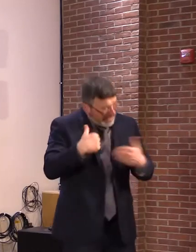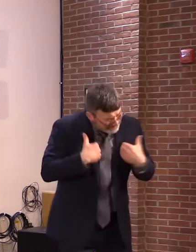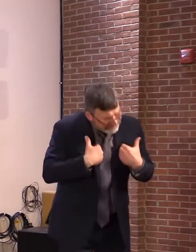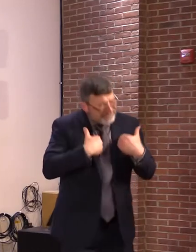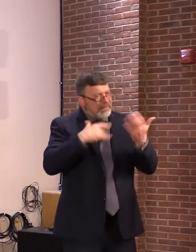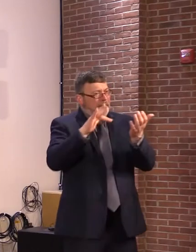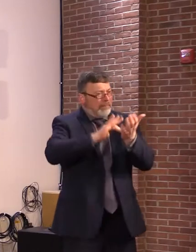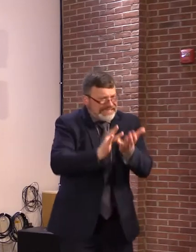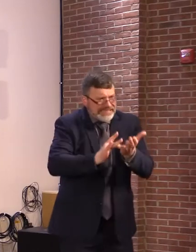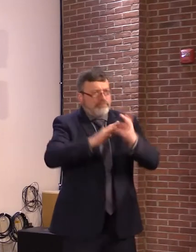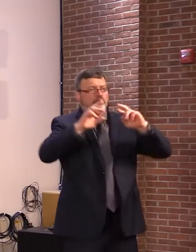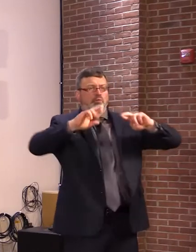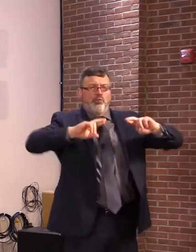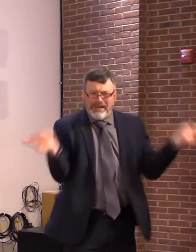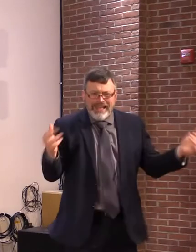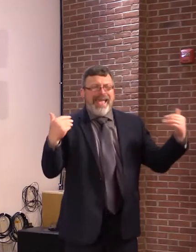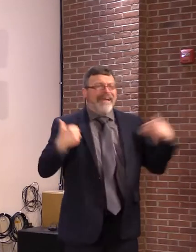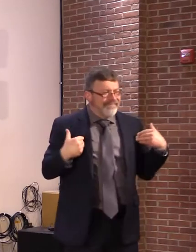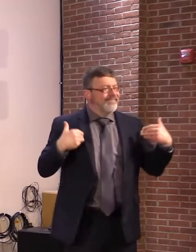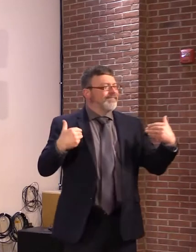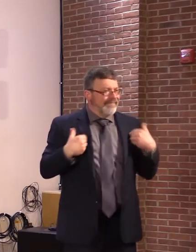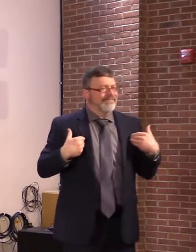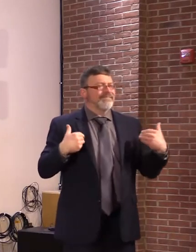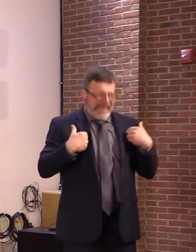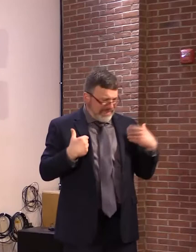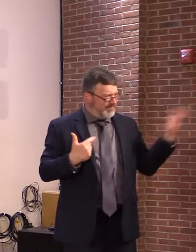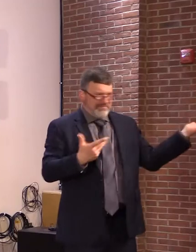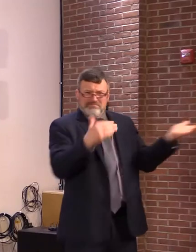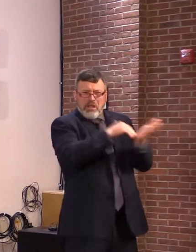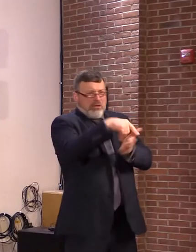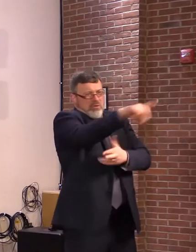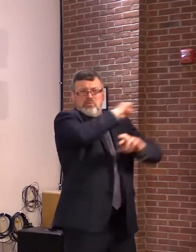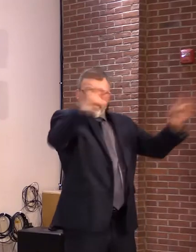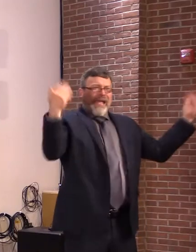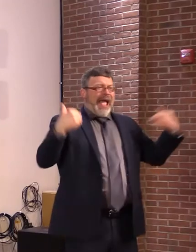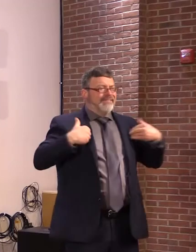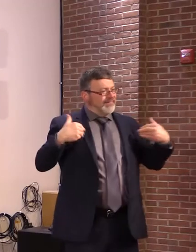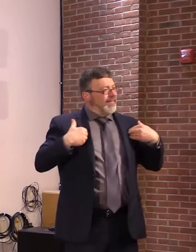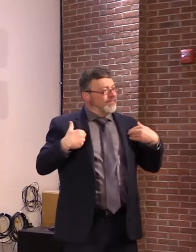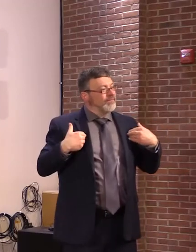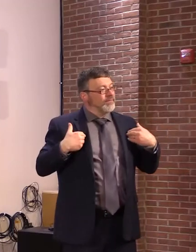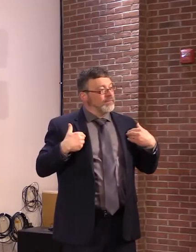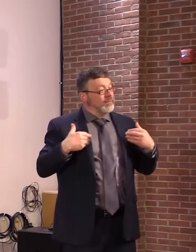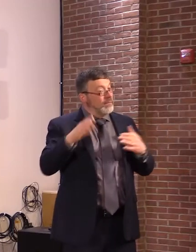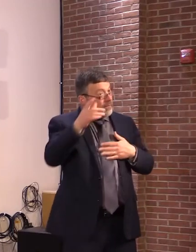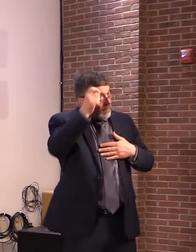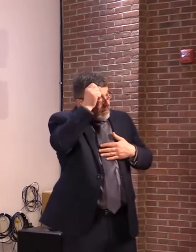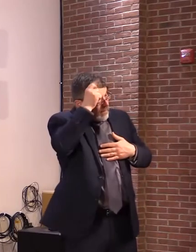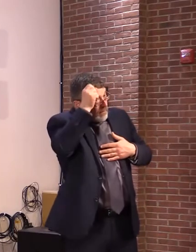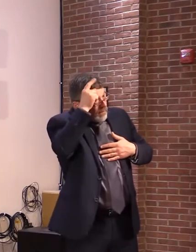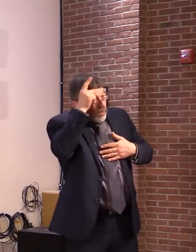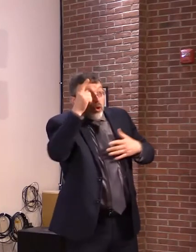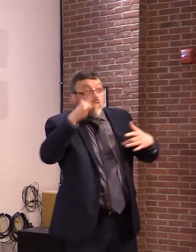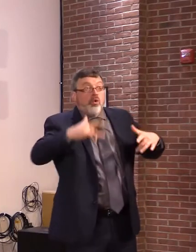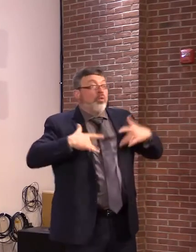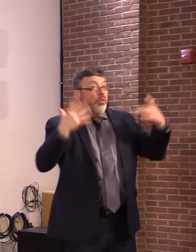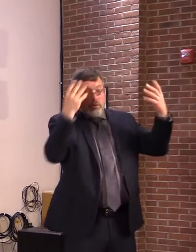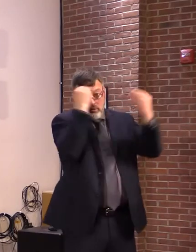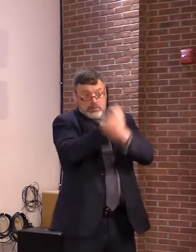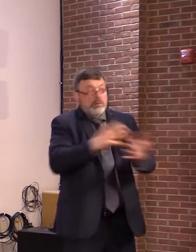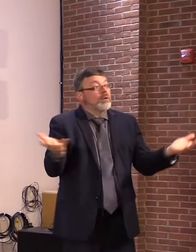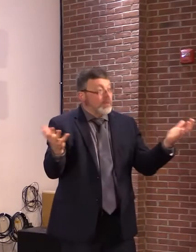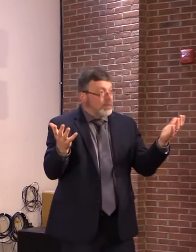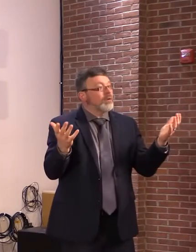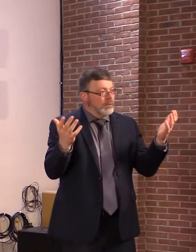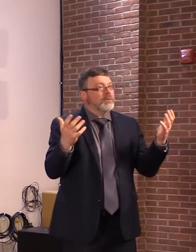safe to take. And on that subject, we received more great news that in response to our request to